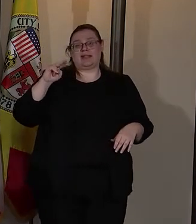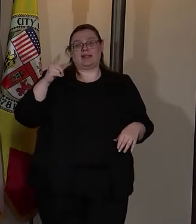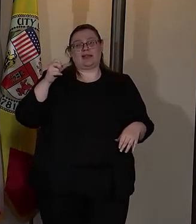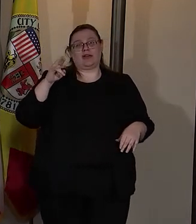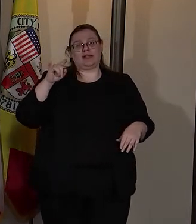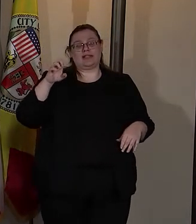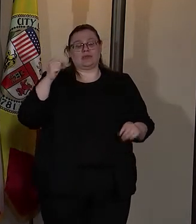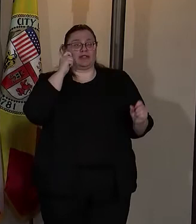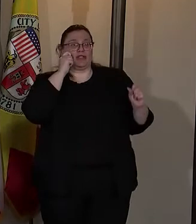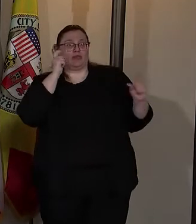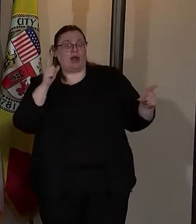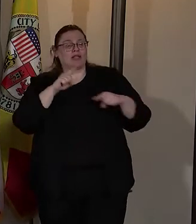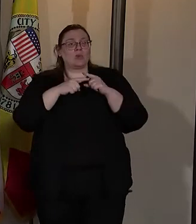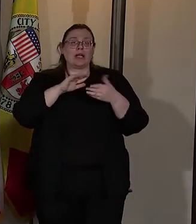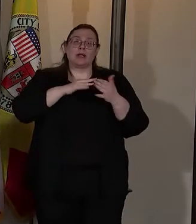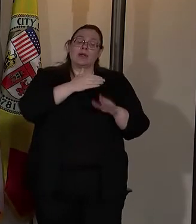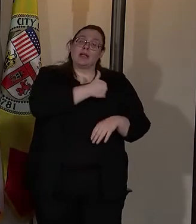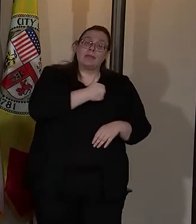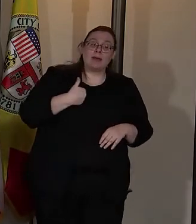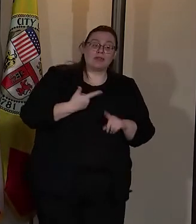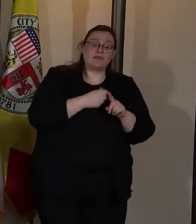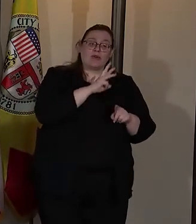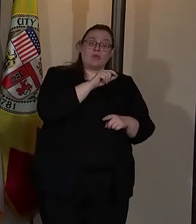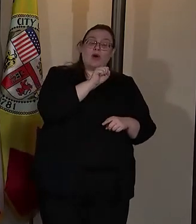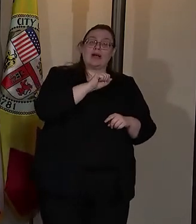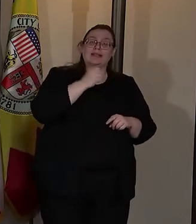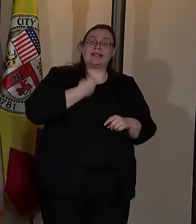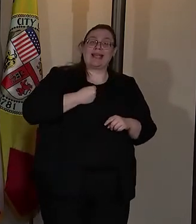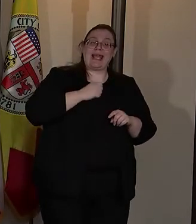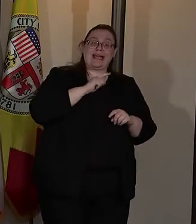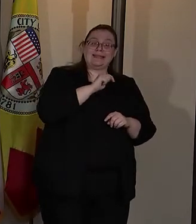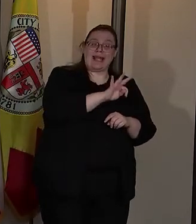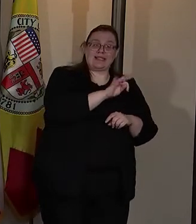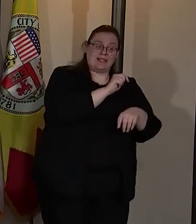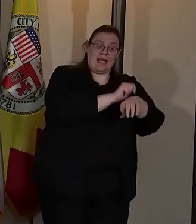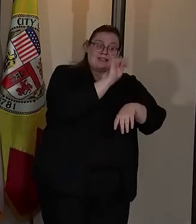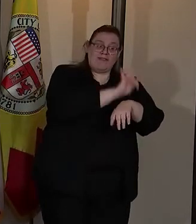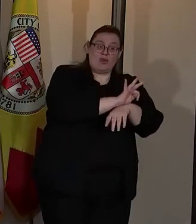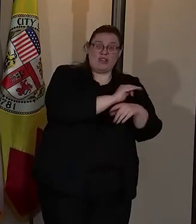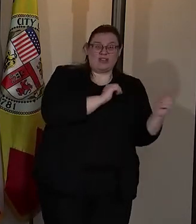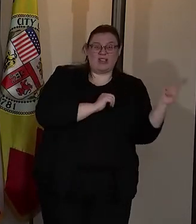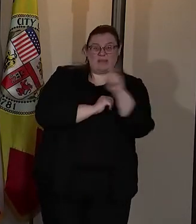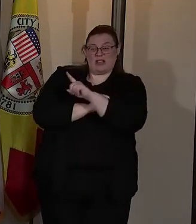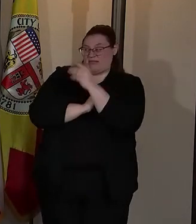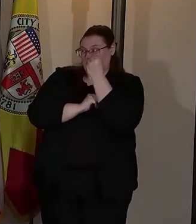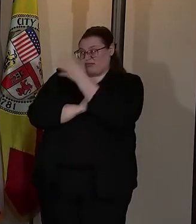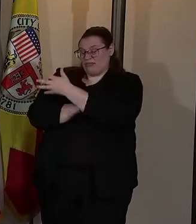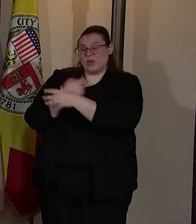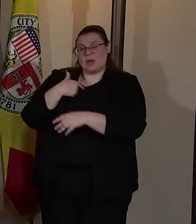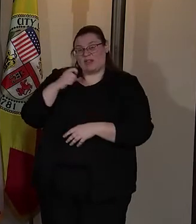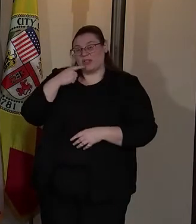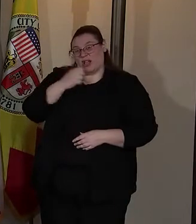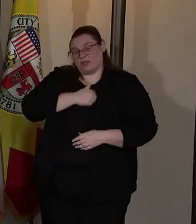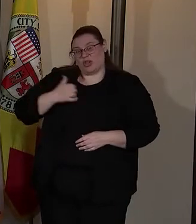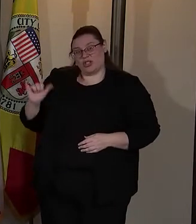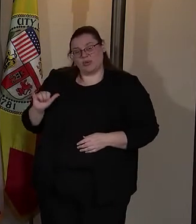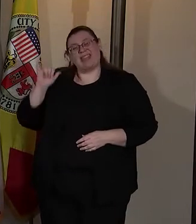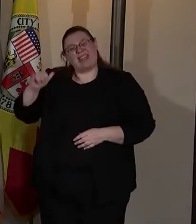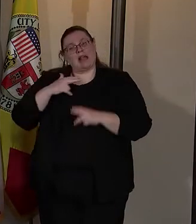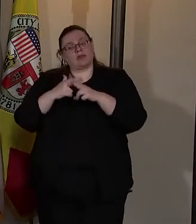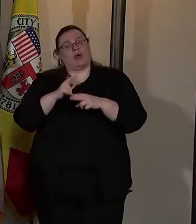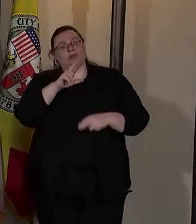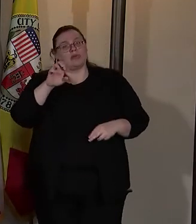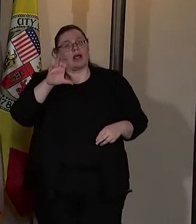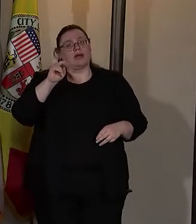when the community members from the Watts Gang Task Force came back and said, you know we have something to apologize for, too. That was the reconciliation